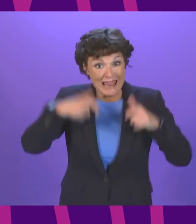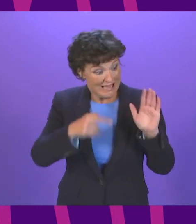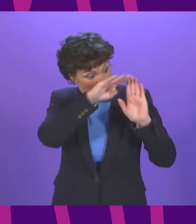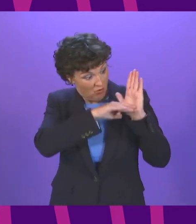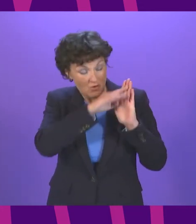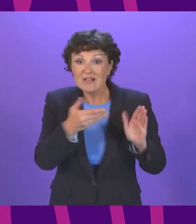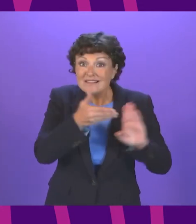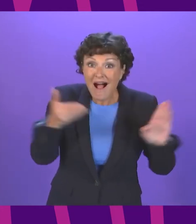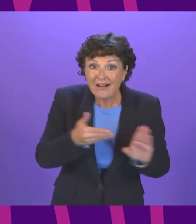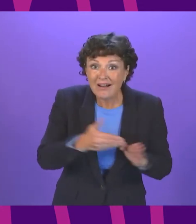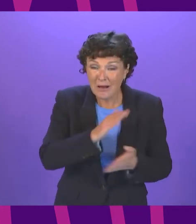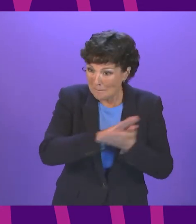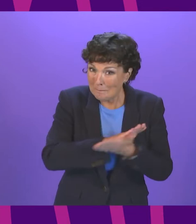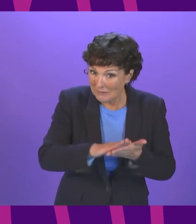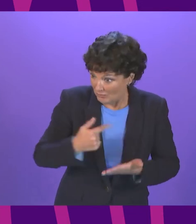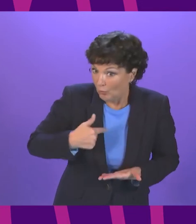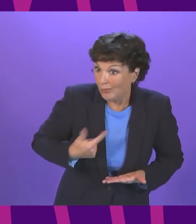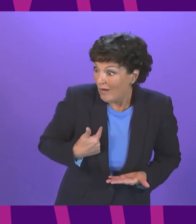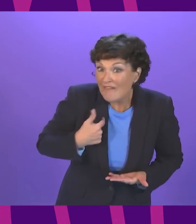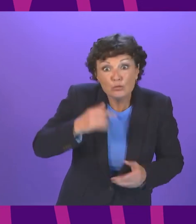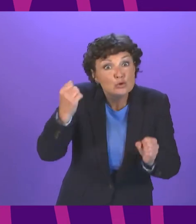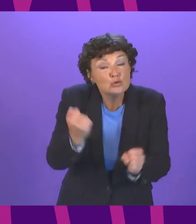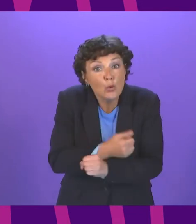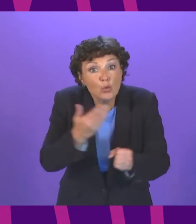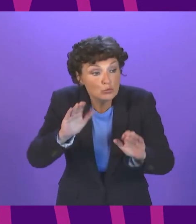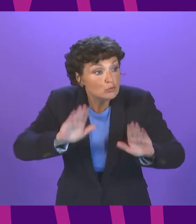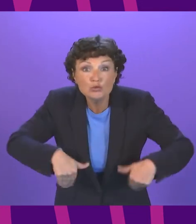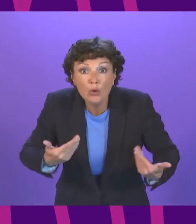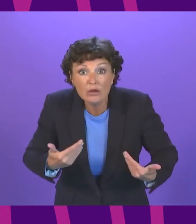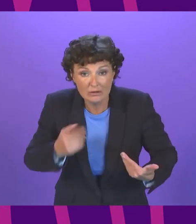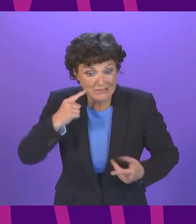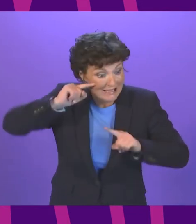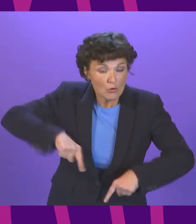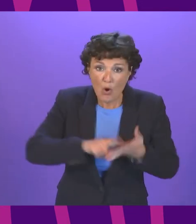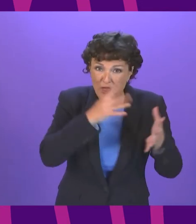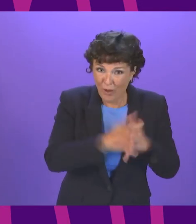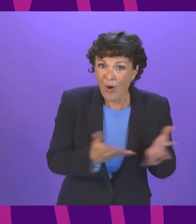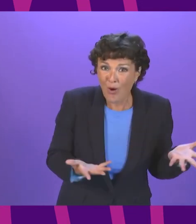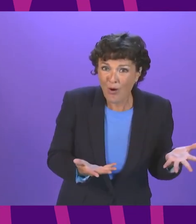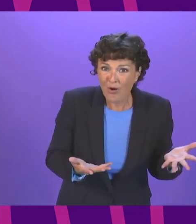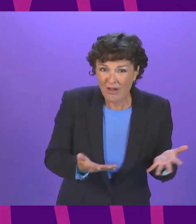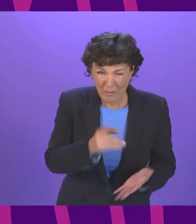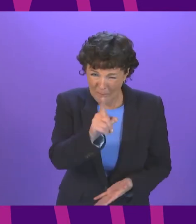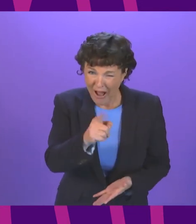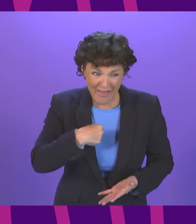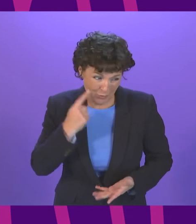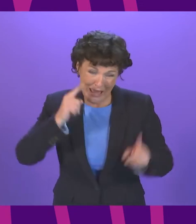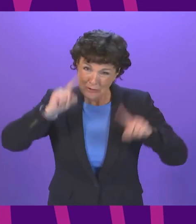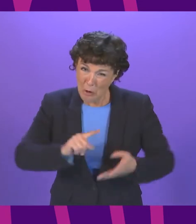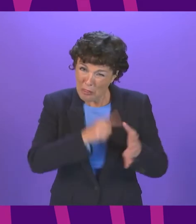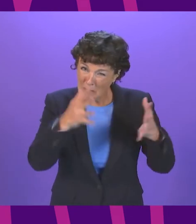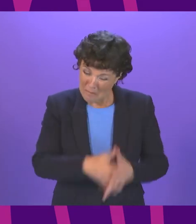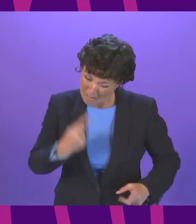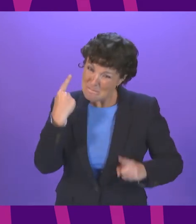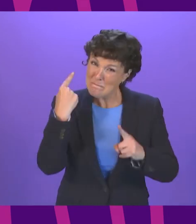break the law meaning hundreds of thousands of people are left on NHS waiting lists. It's another thing to break the law abandoning hundreds of thousands of children